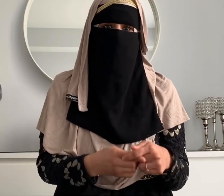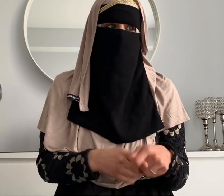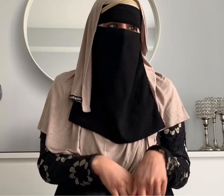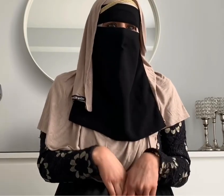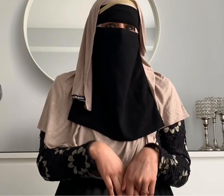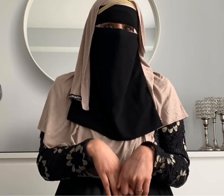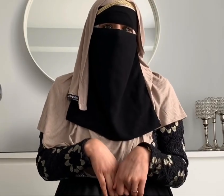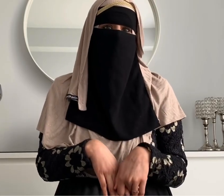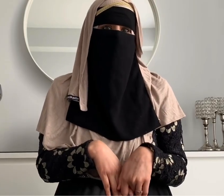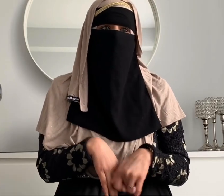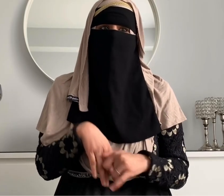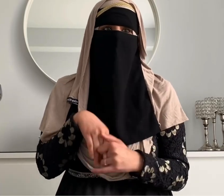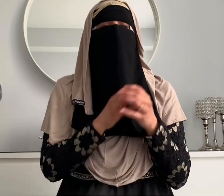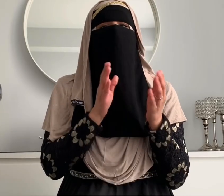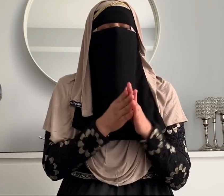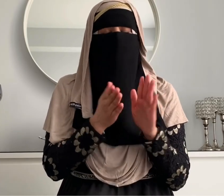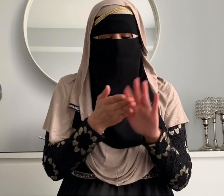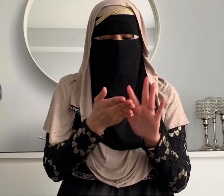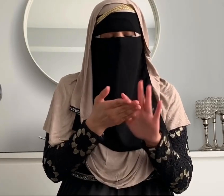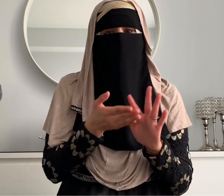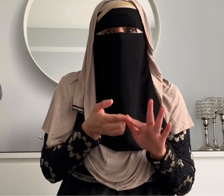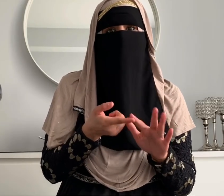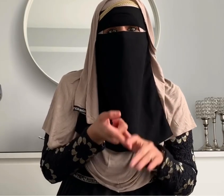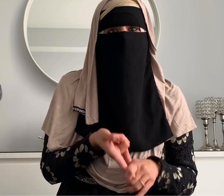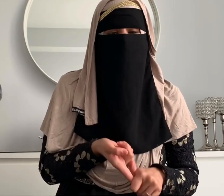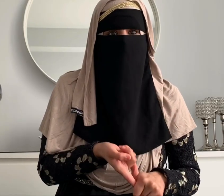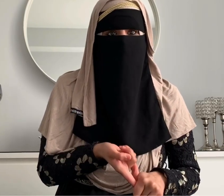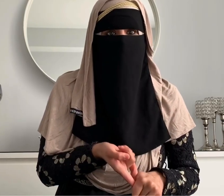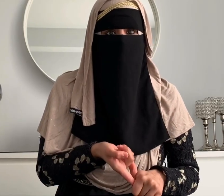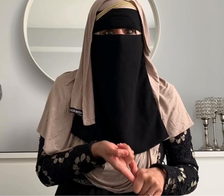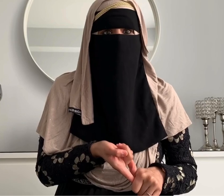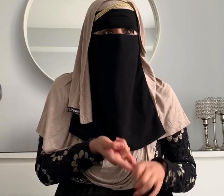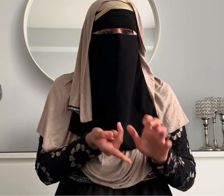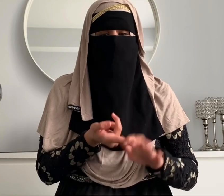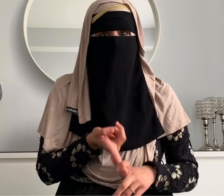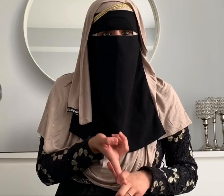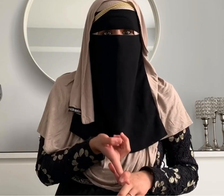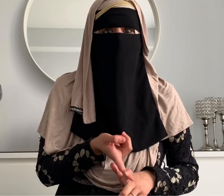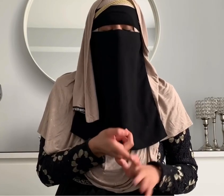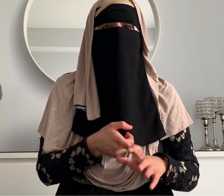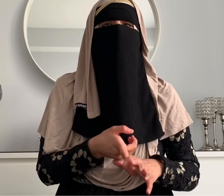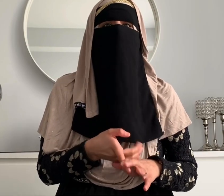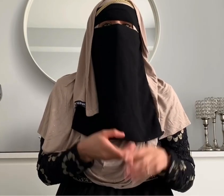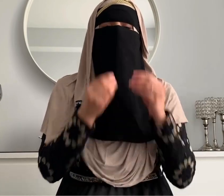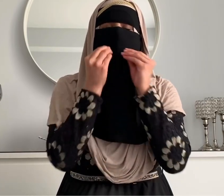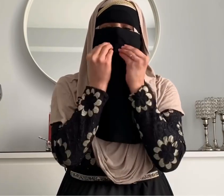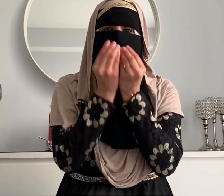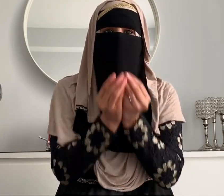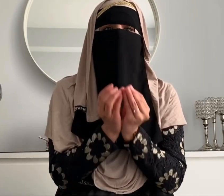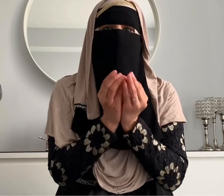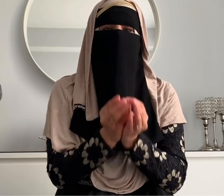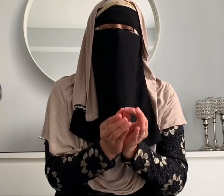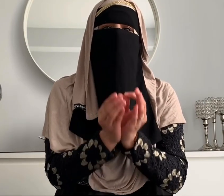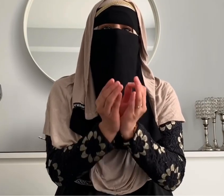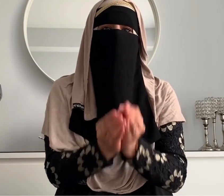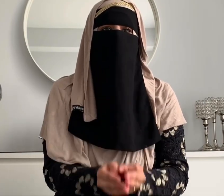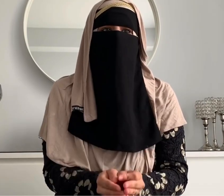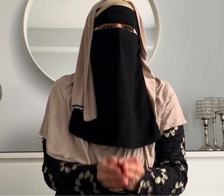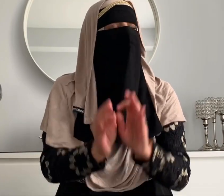accusation because every time you're going to use the sign language or any symbol you are going to be saying the symbol as well so